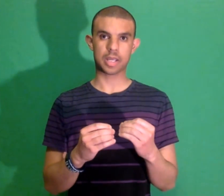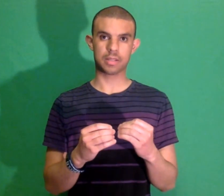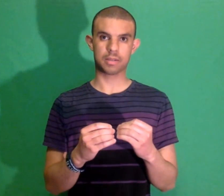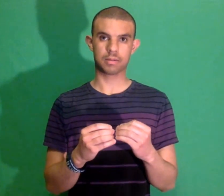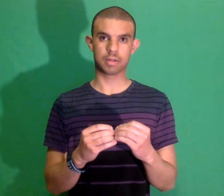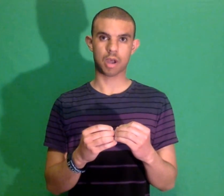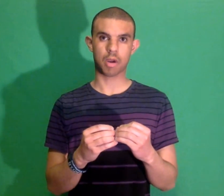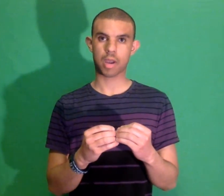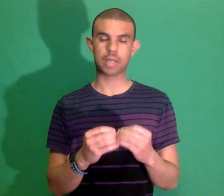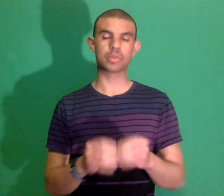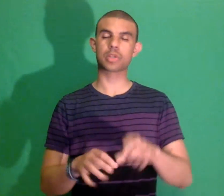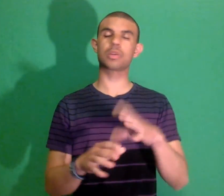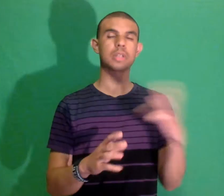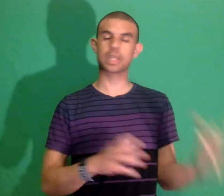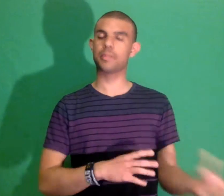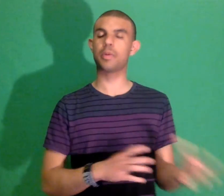all right it was a certain kind of mode